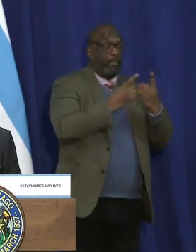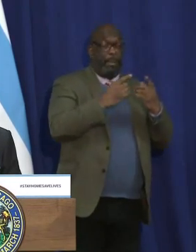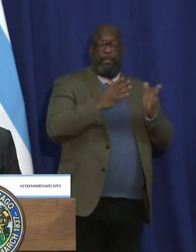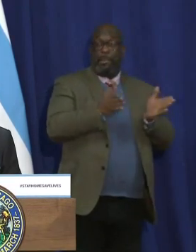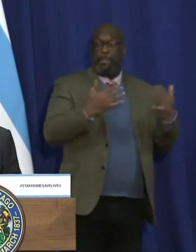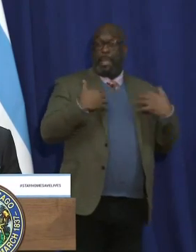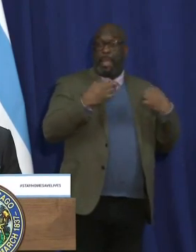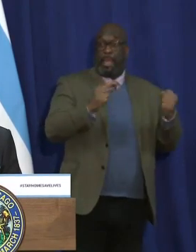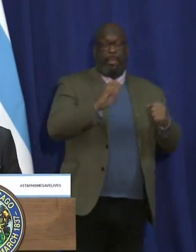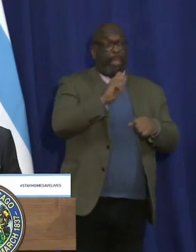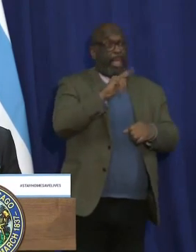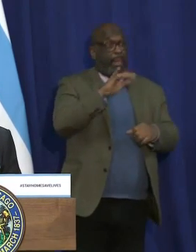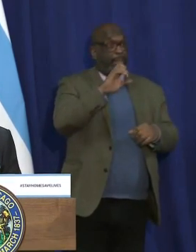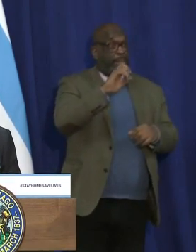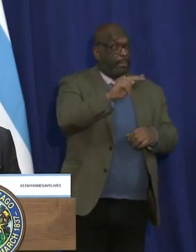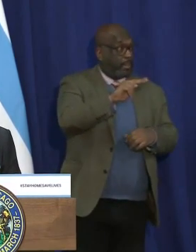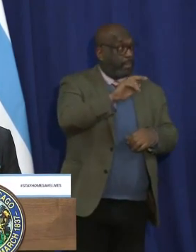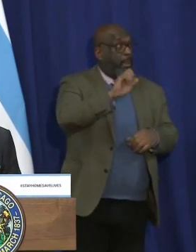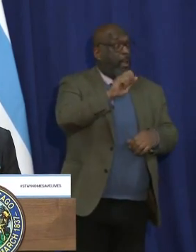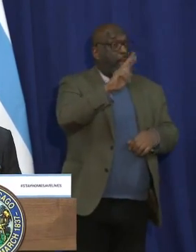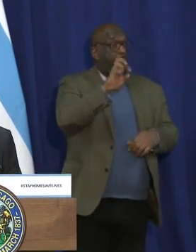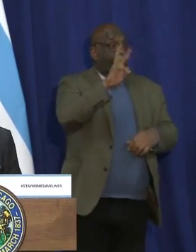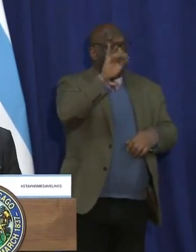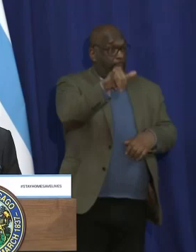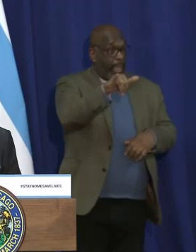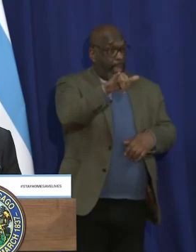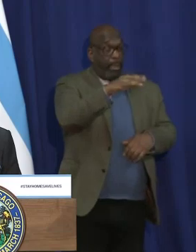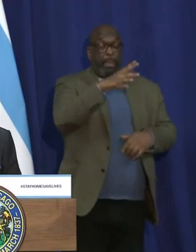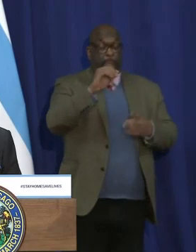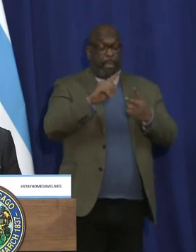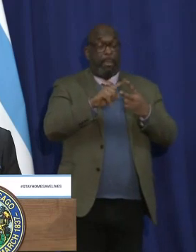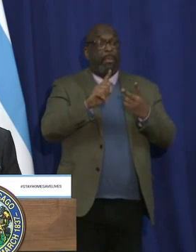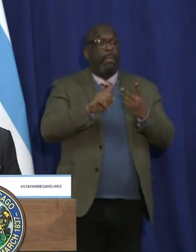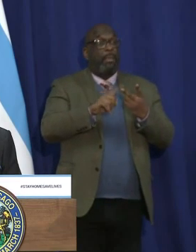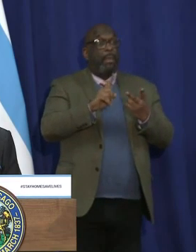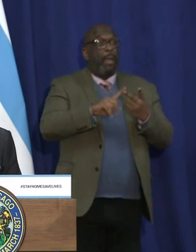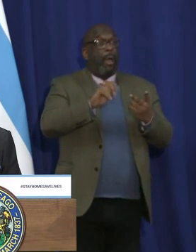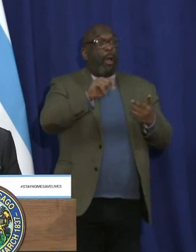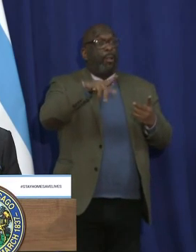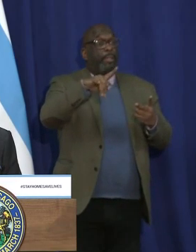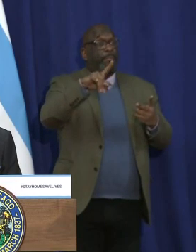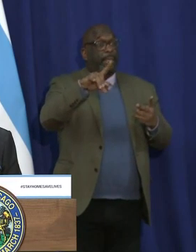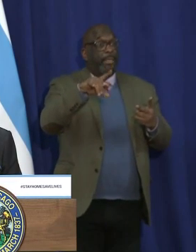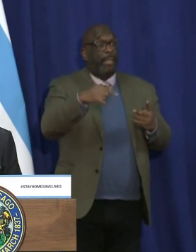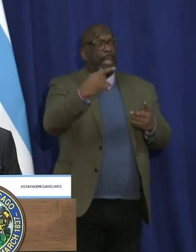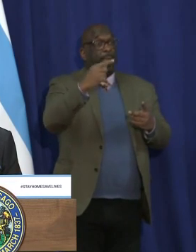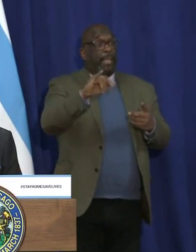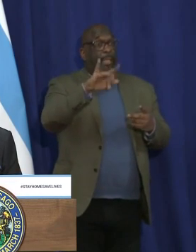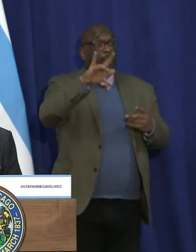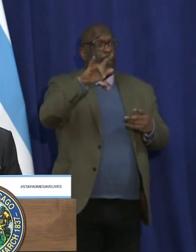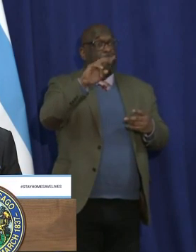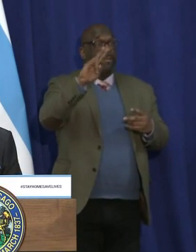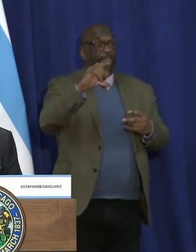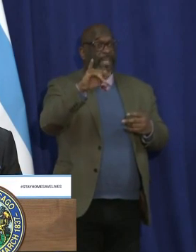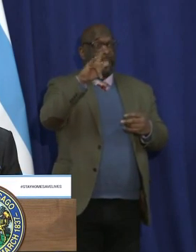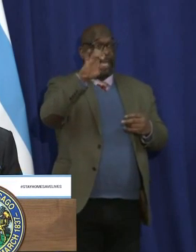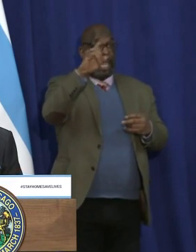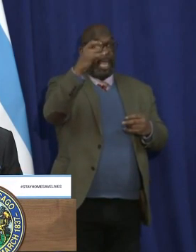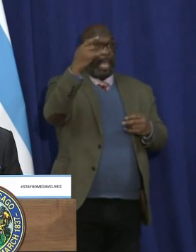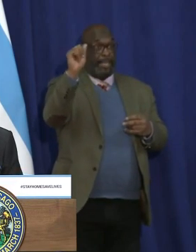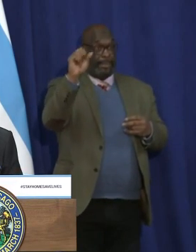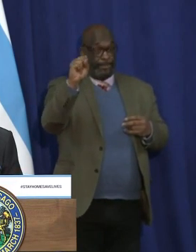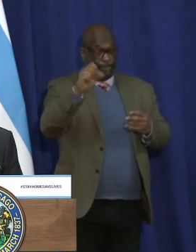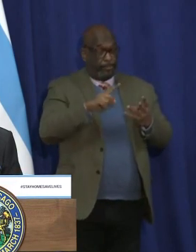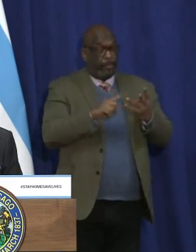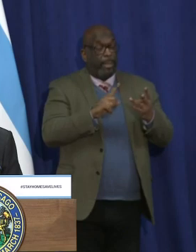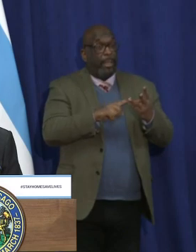Dr. Allison Arwitty, Alderman Gil-Viegas, SCAU Local 1 Vice President Ephraim Elias,